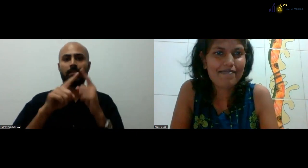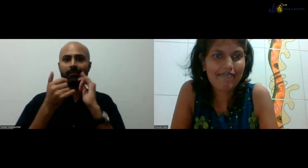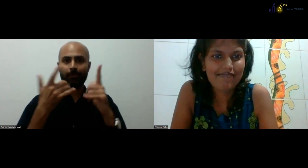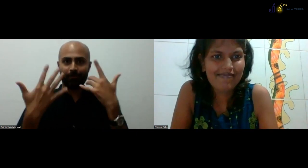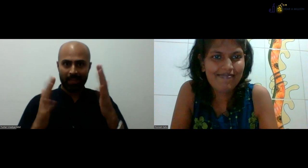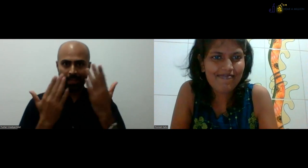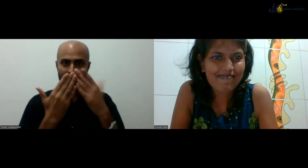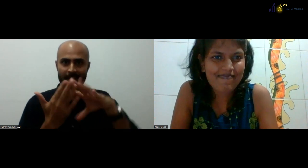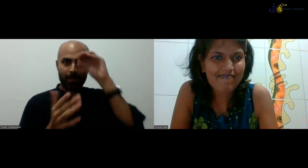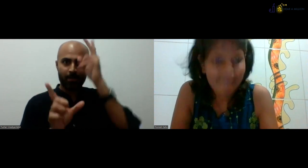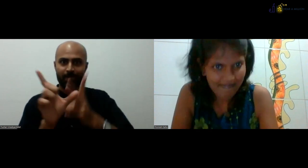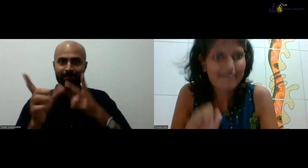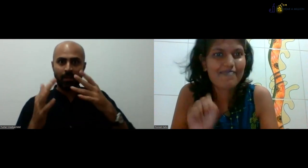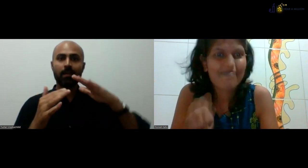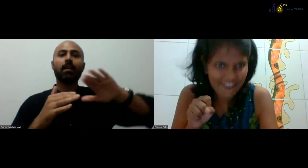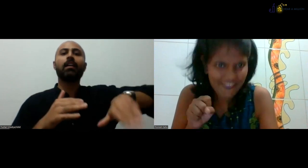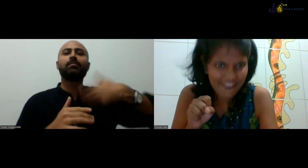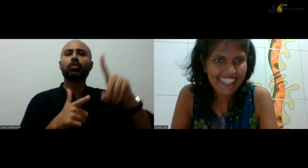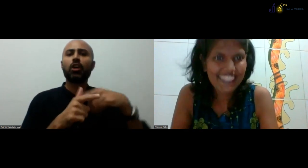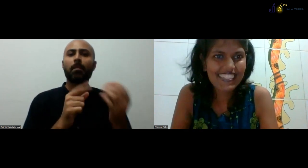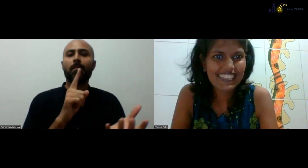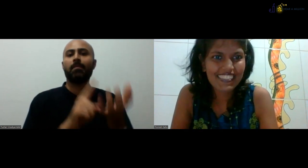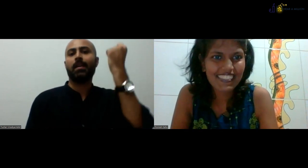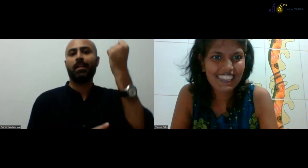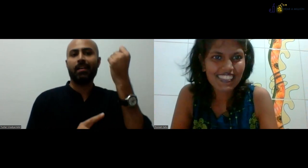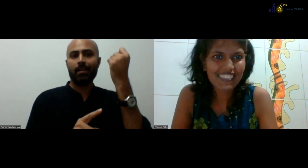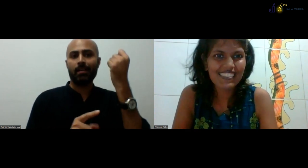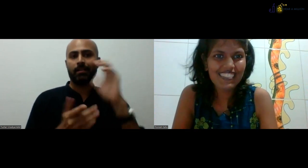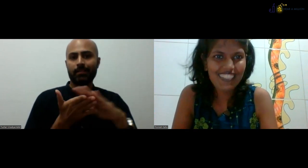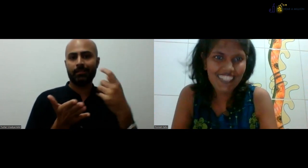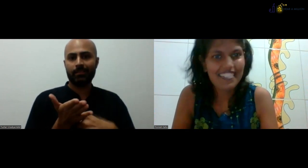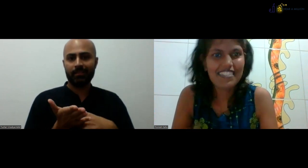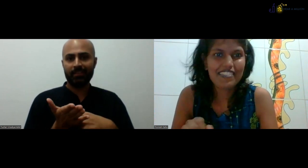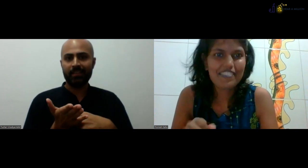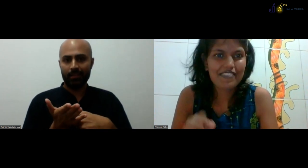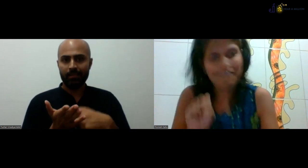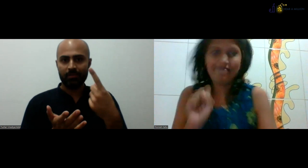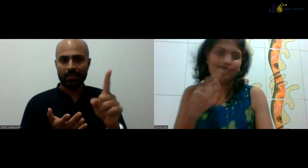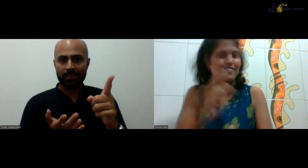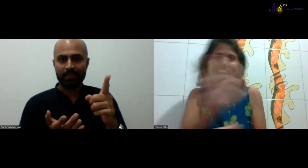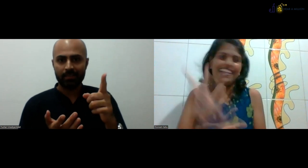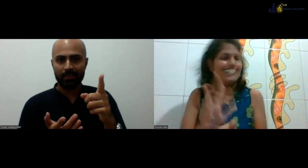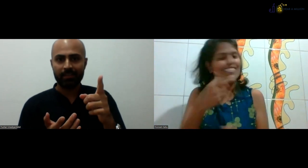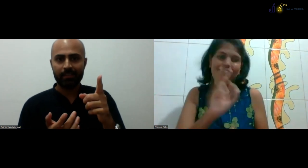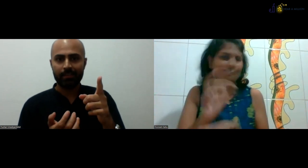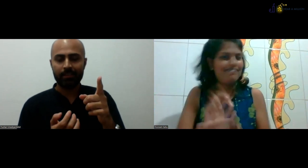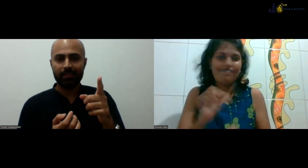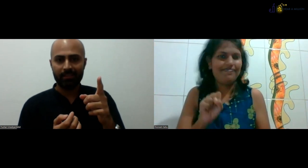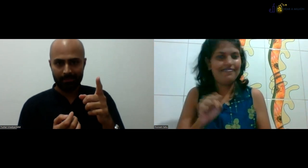And yeah, that's my education. So you have done a two years DTIS course, right? After that, you got the job. Correct? In